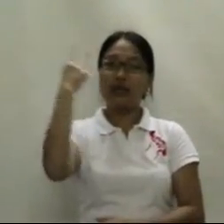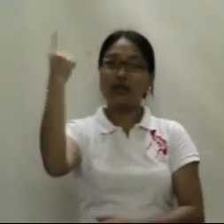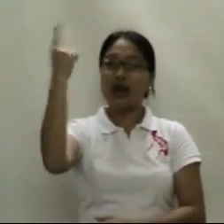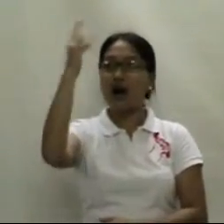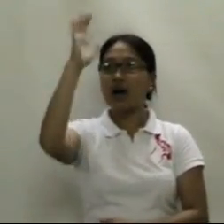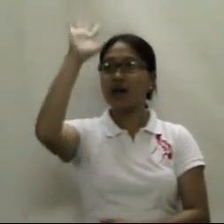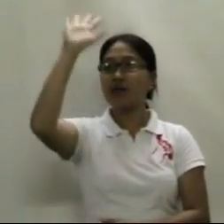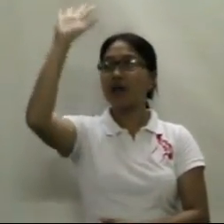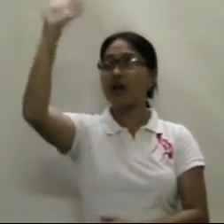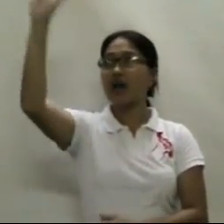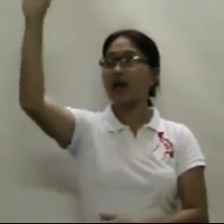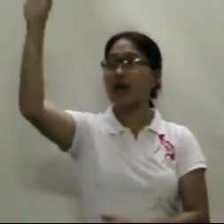my way.